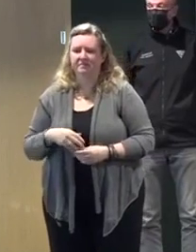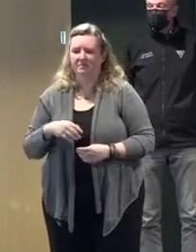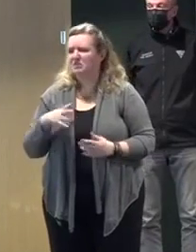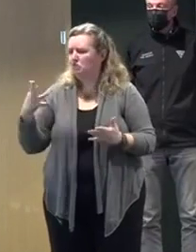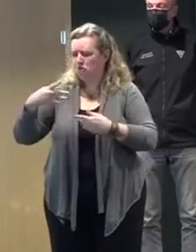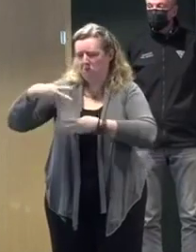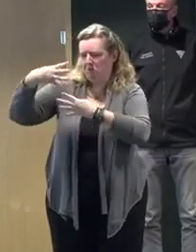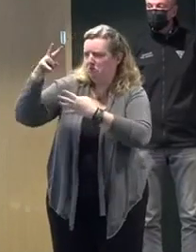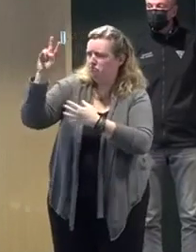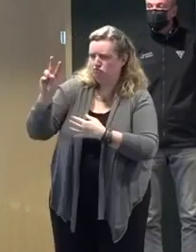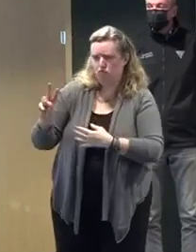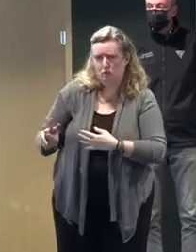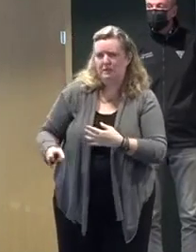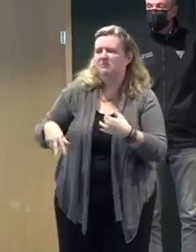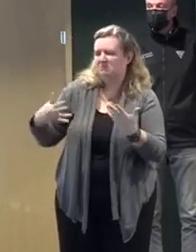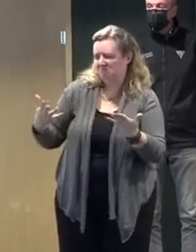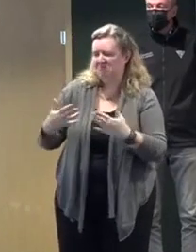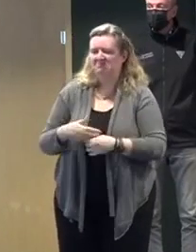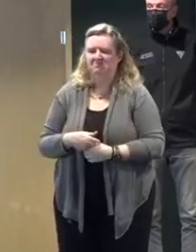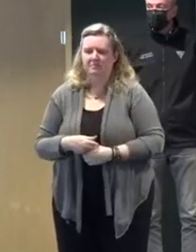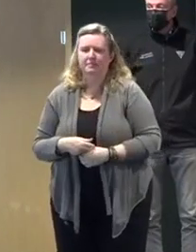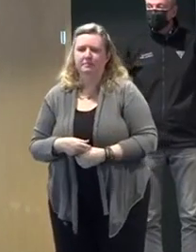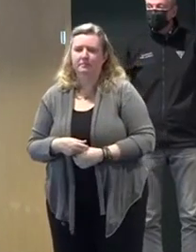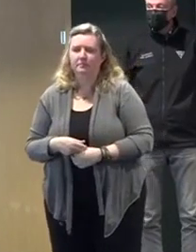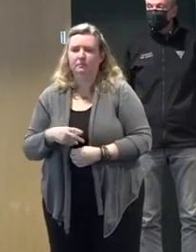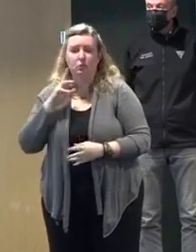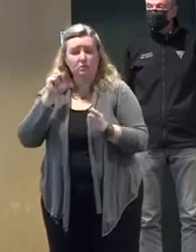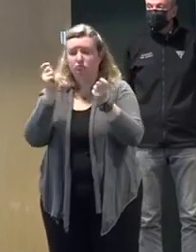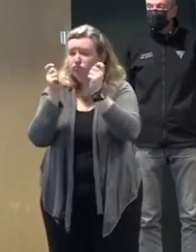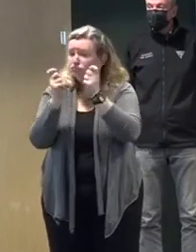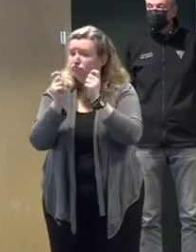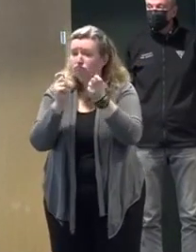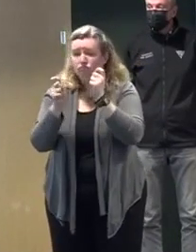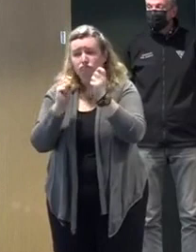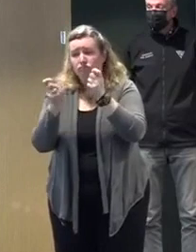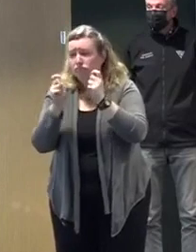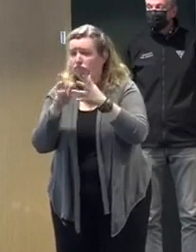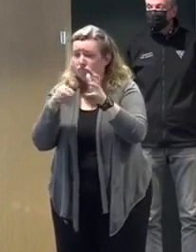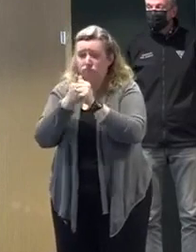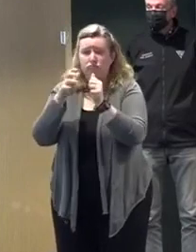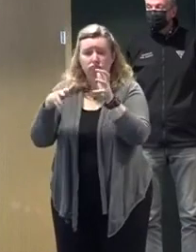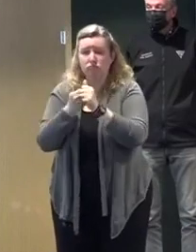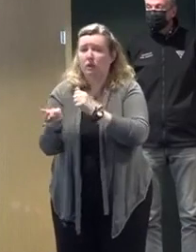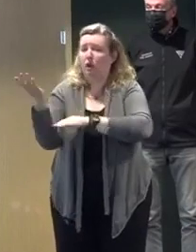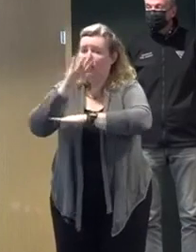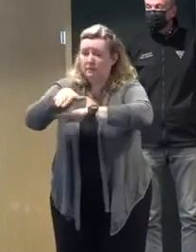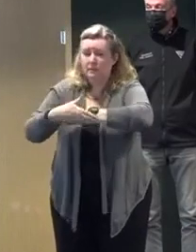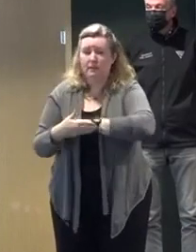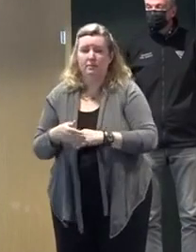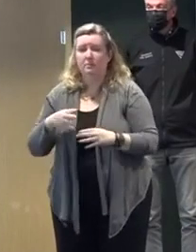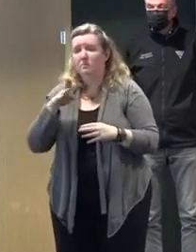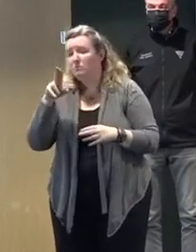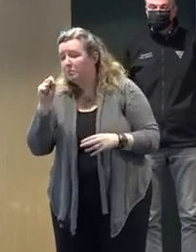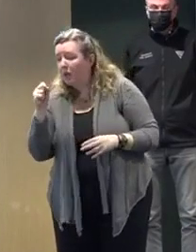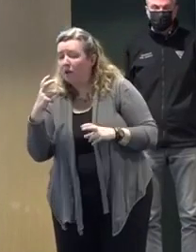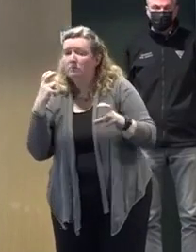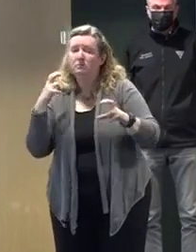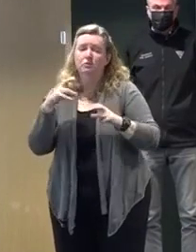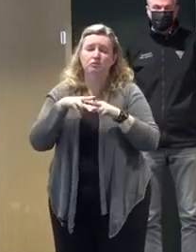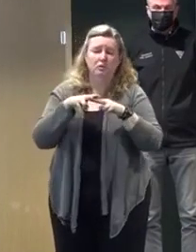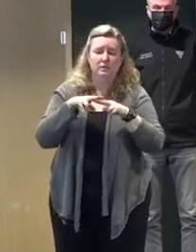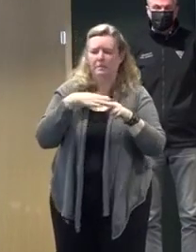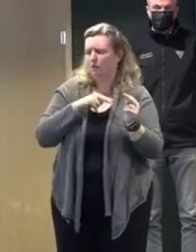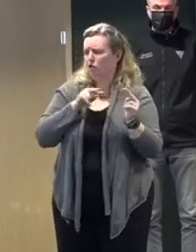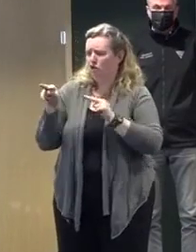make service adjustments again throughout the day. So for anyone who needs to use New Jersey Transit, we ask that you just go to njtransit